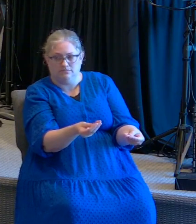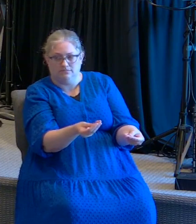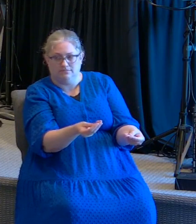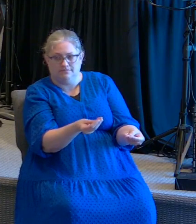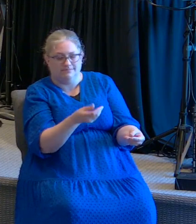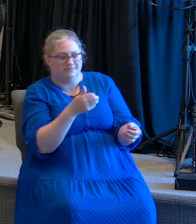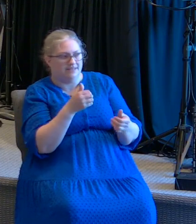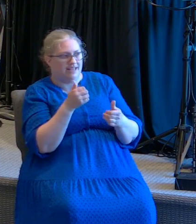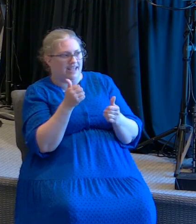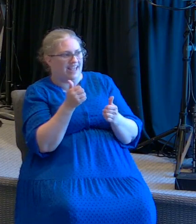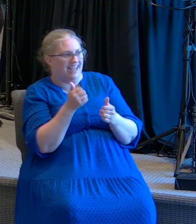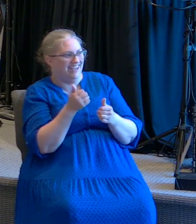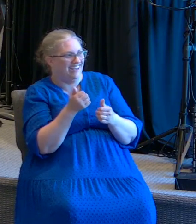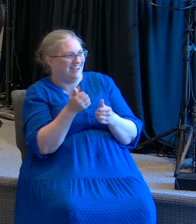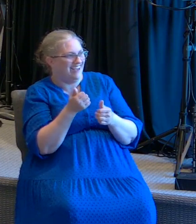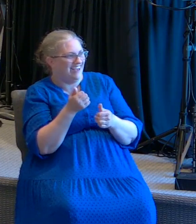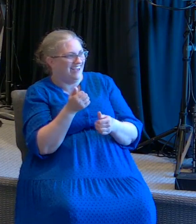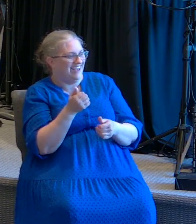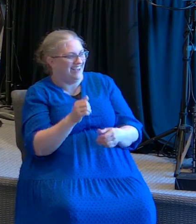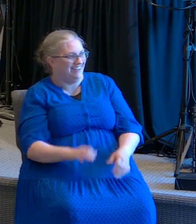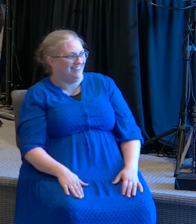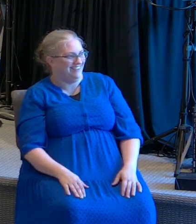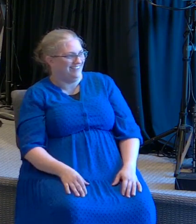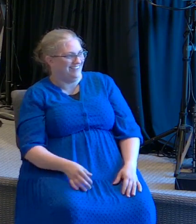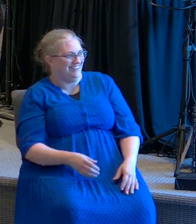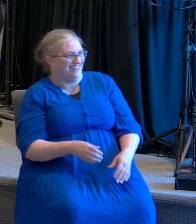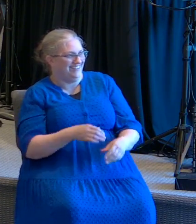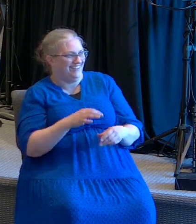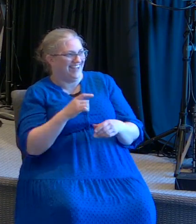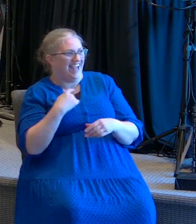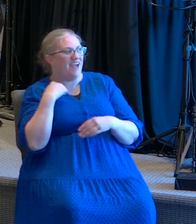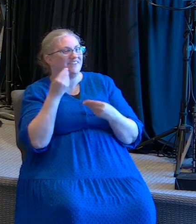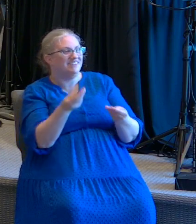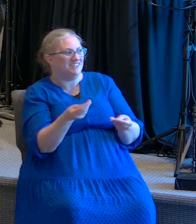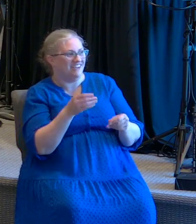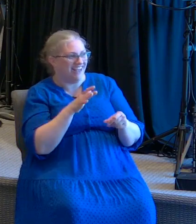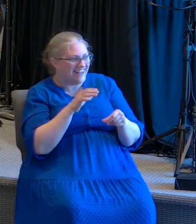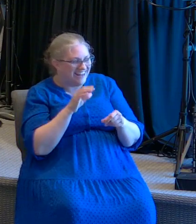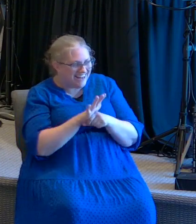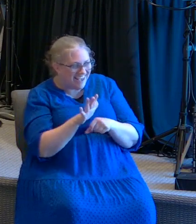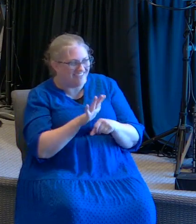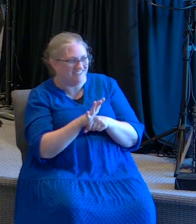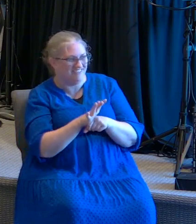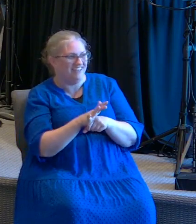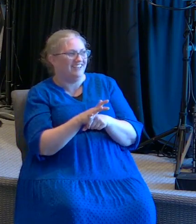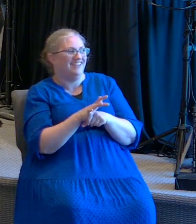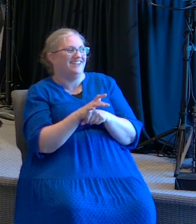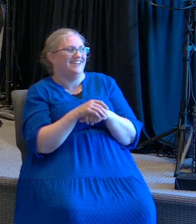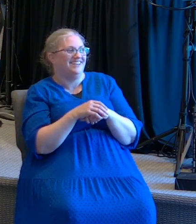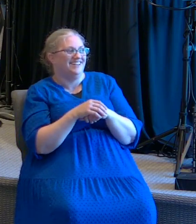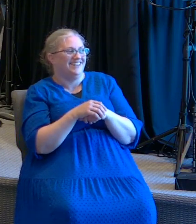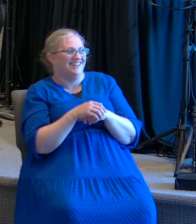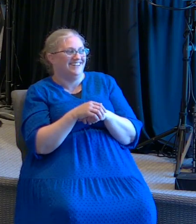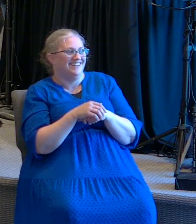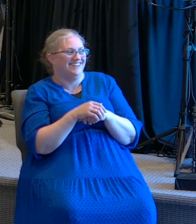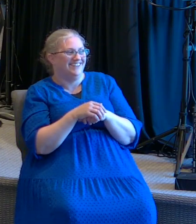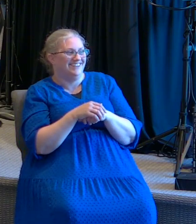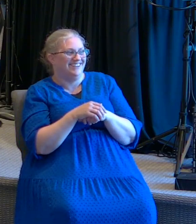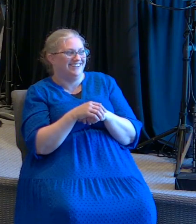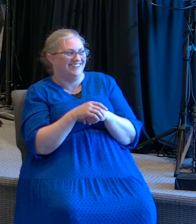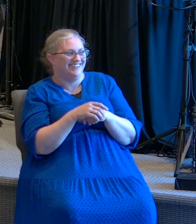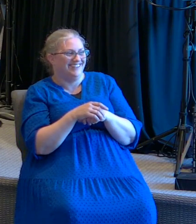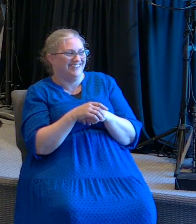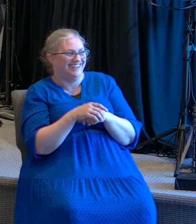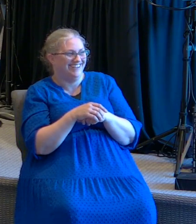para decir, yo te voy a dar lo que tú necesitas. I'm going to convince you that I can do it. Yo te voy a